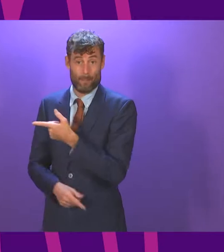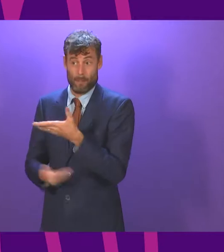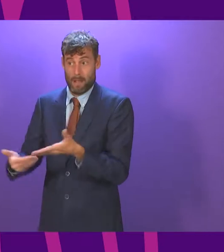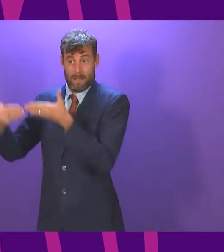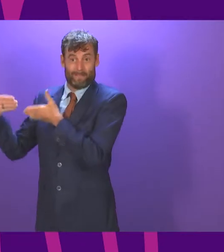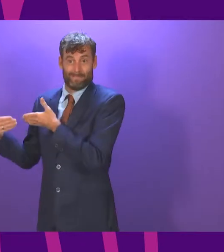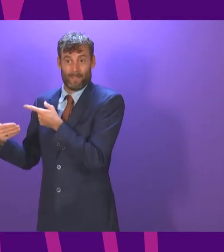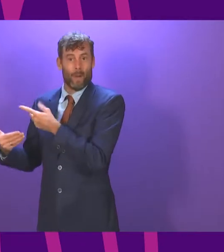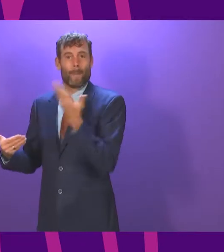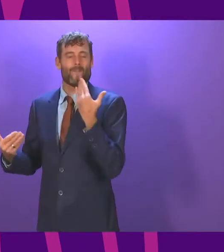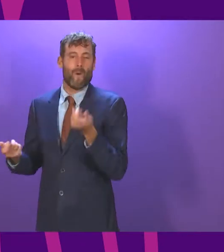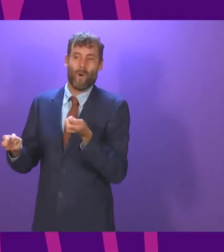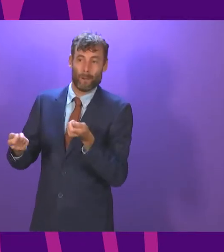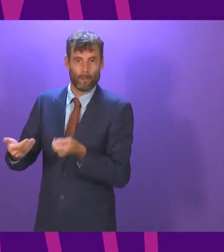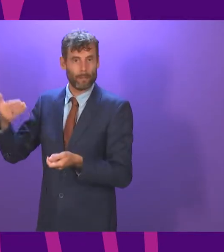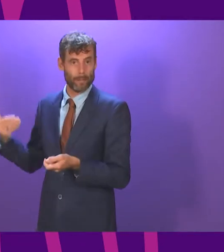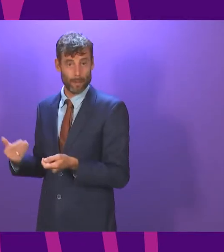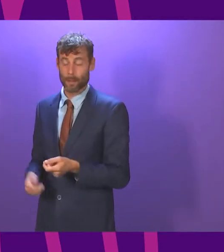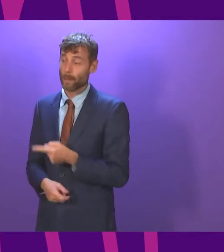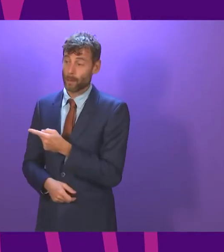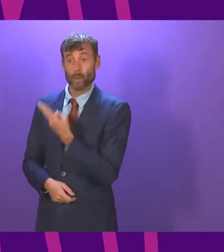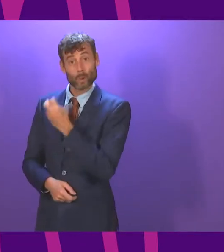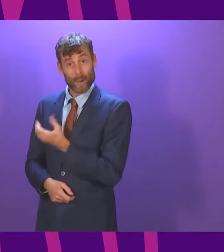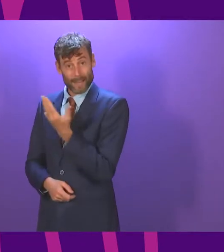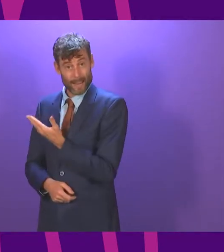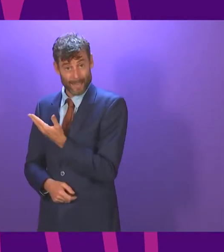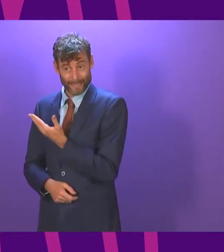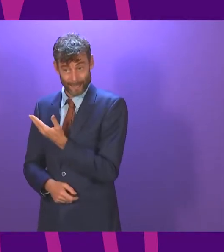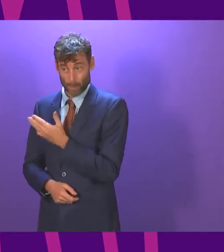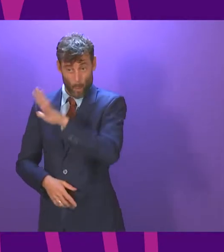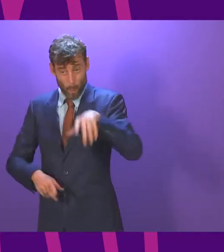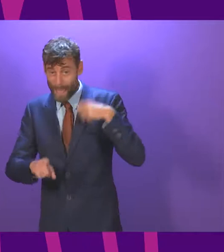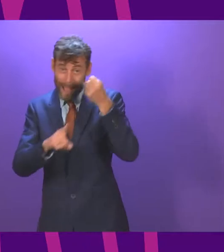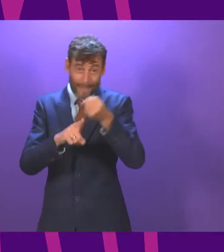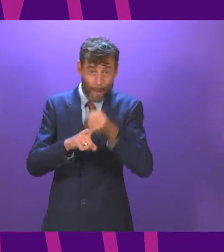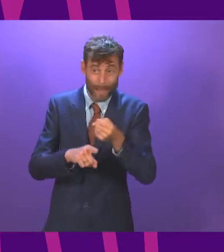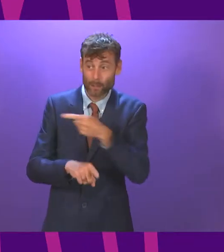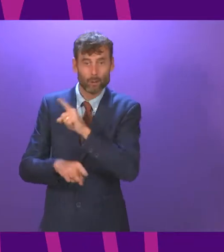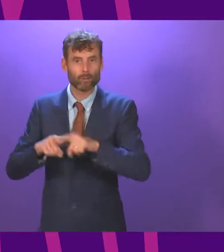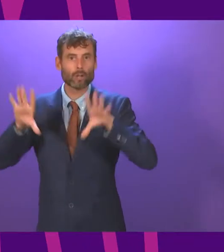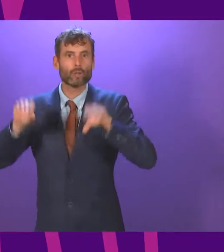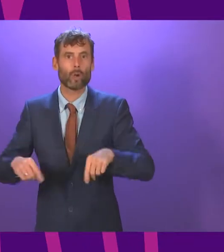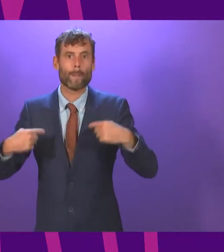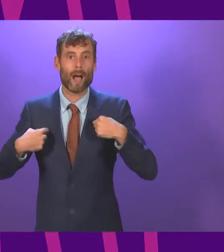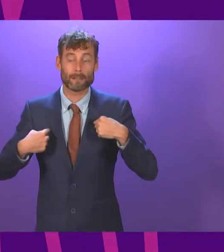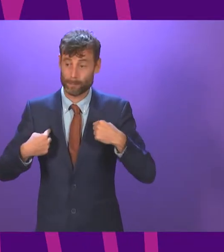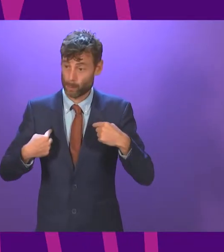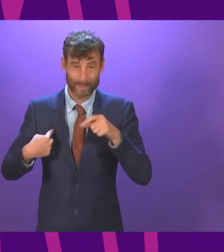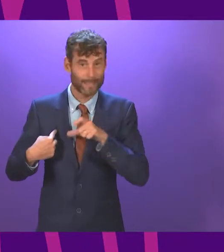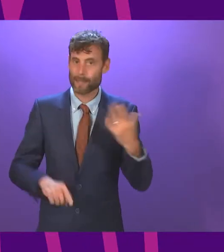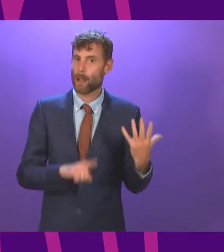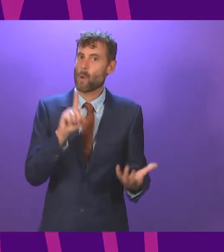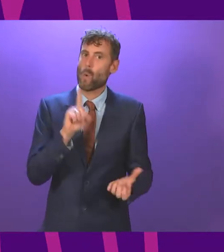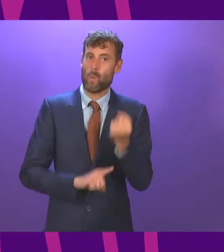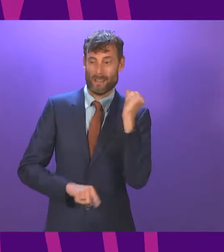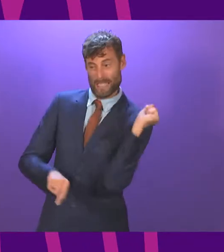that Indiref was on the ballot paper in 2019 everyone had to come out and vote to stop it and what happened the SNP